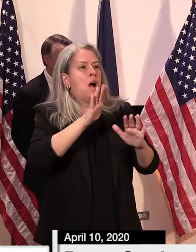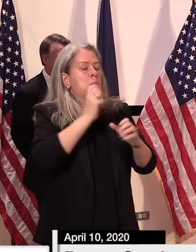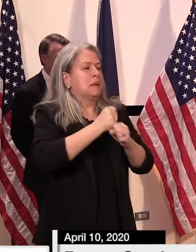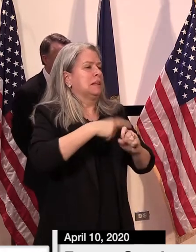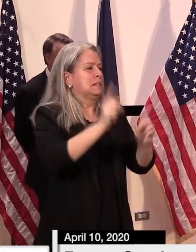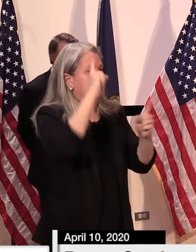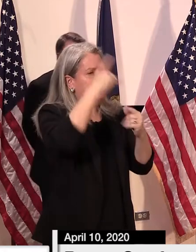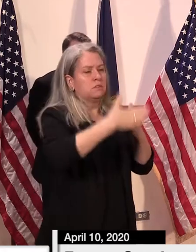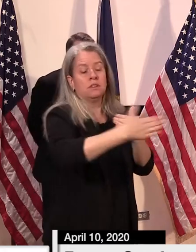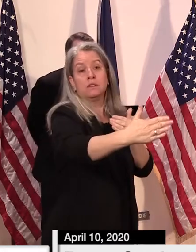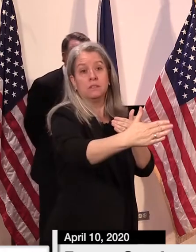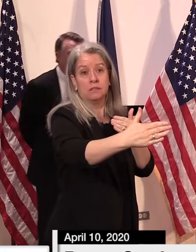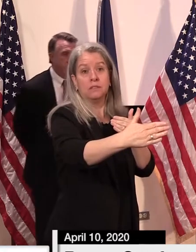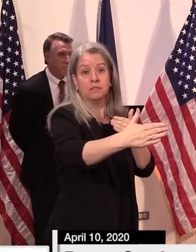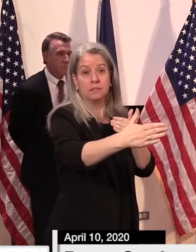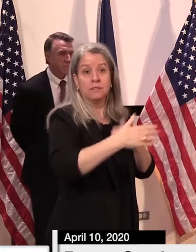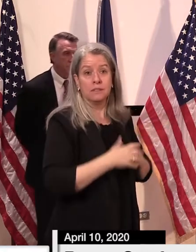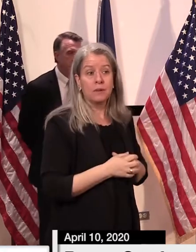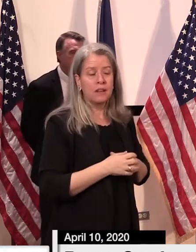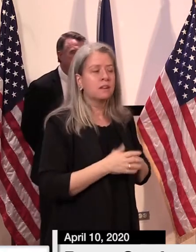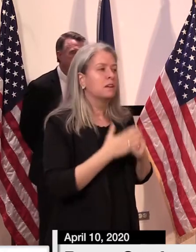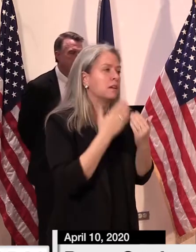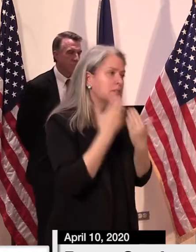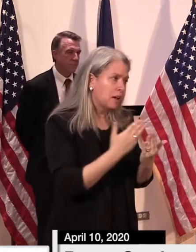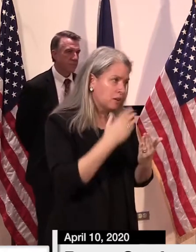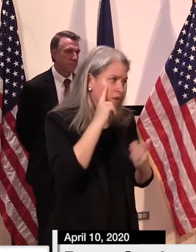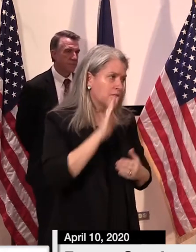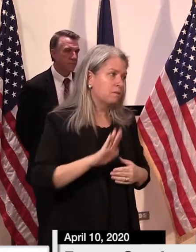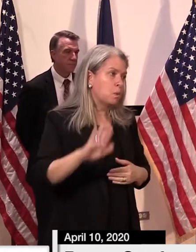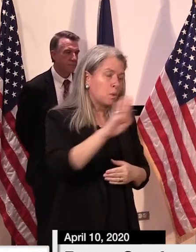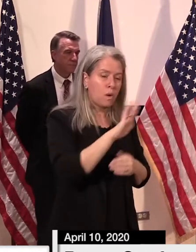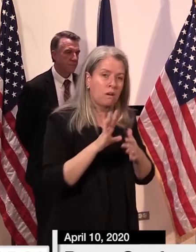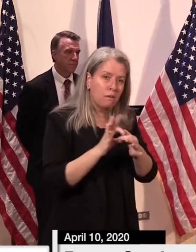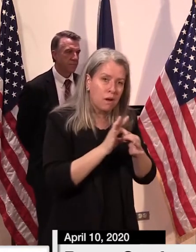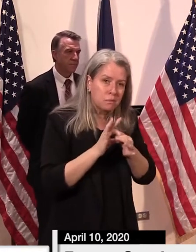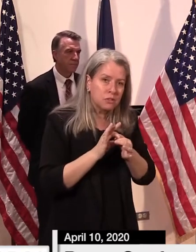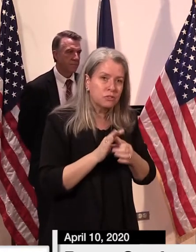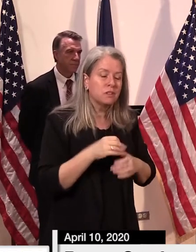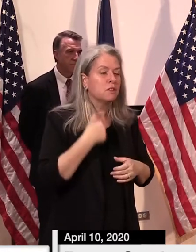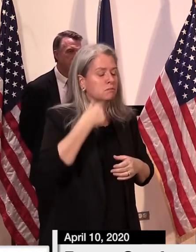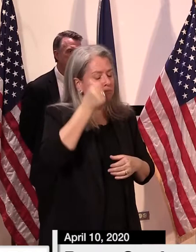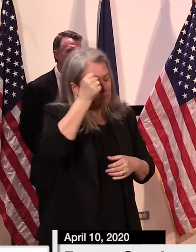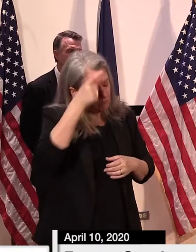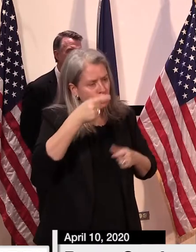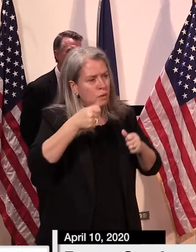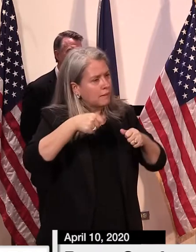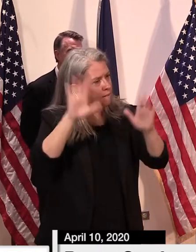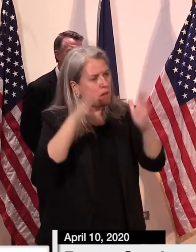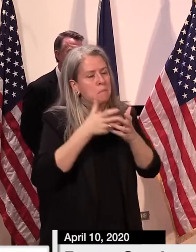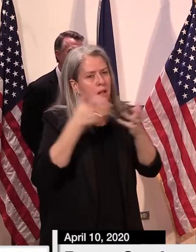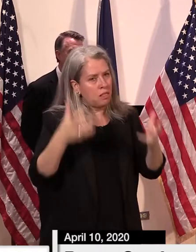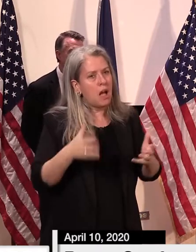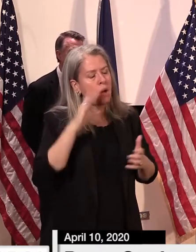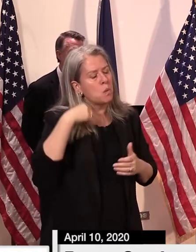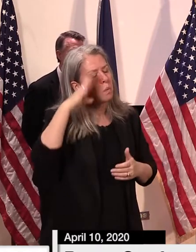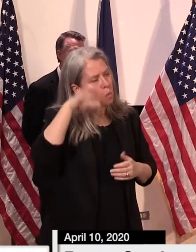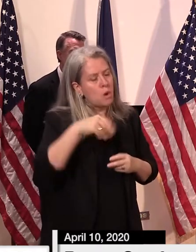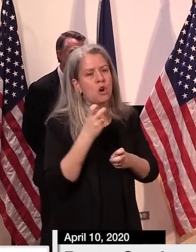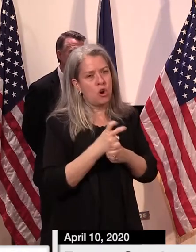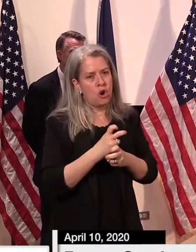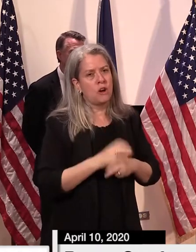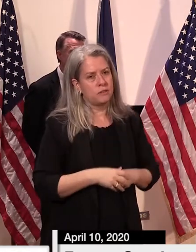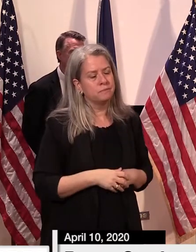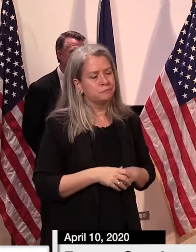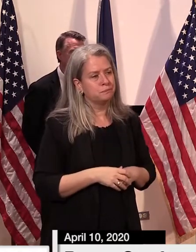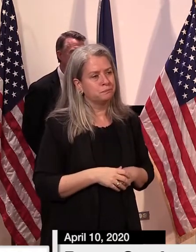governor in thanking all Vermonters for your continued cooperation and sacrifice during this very difficult time. At this moment,